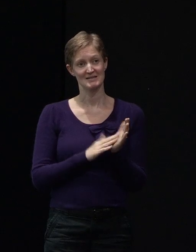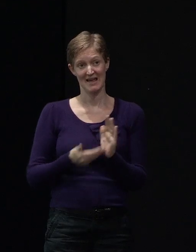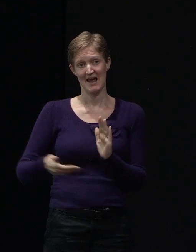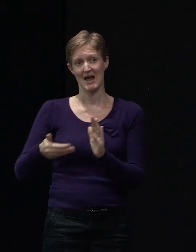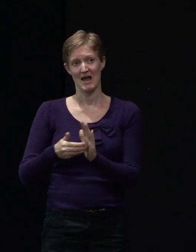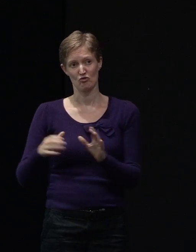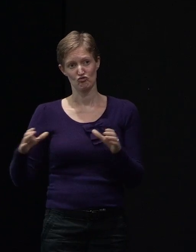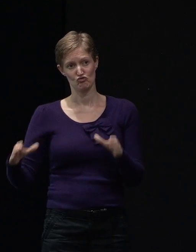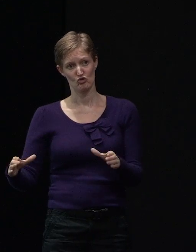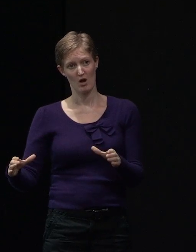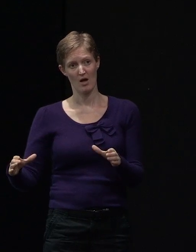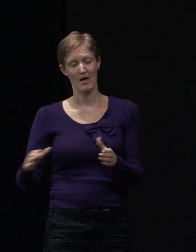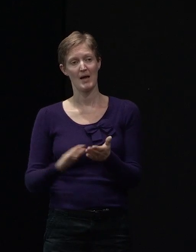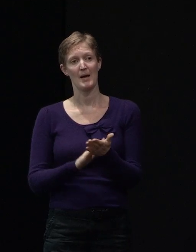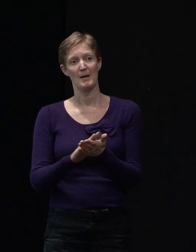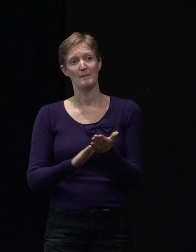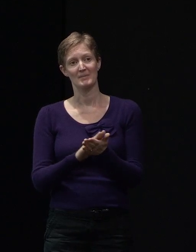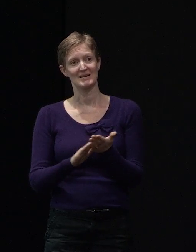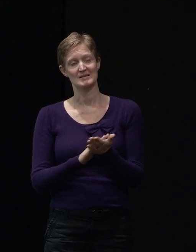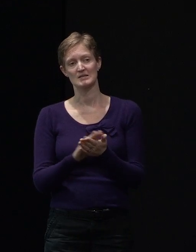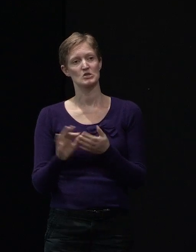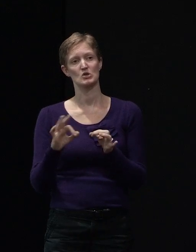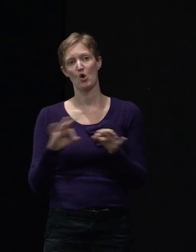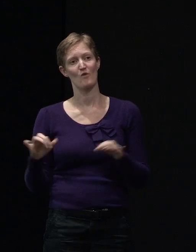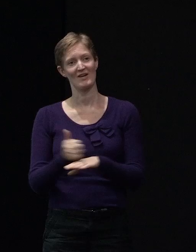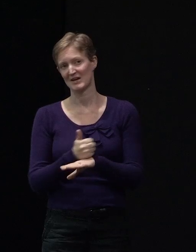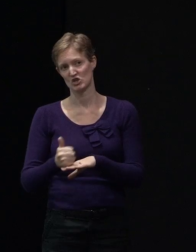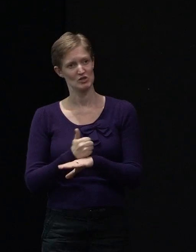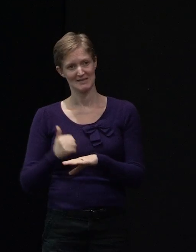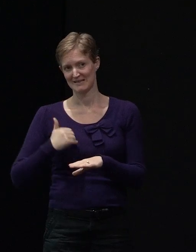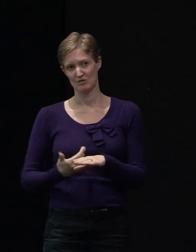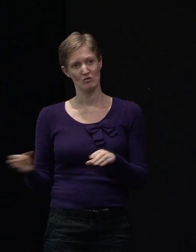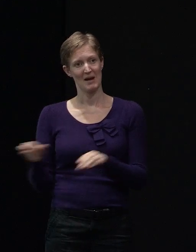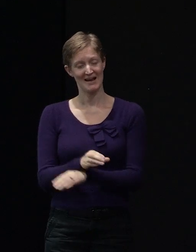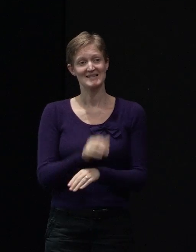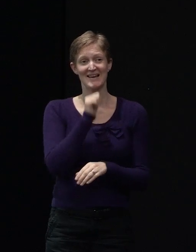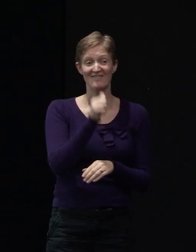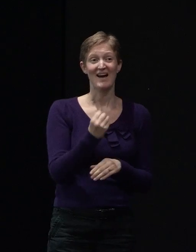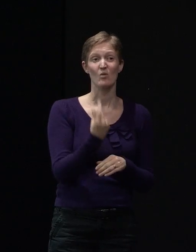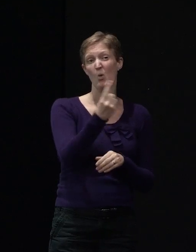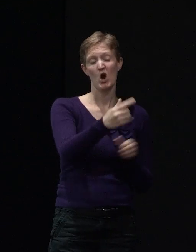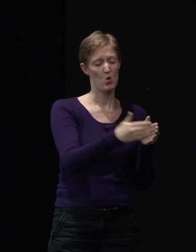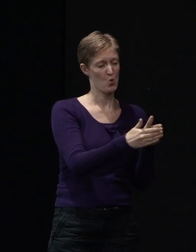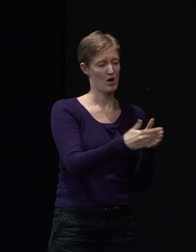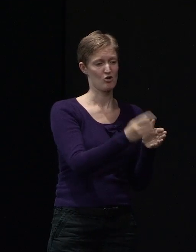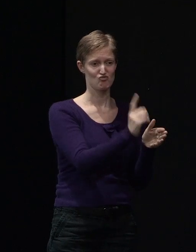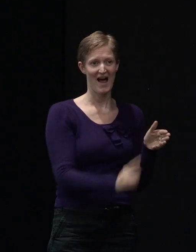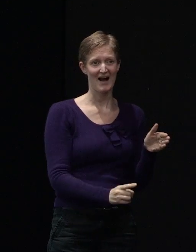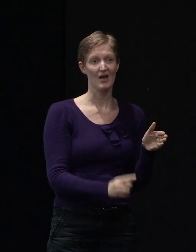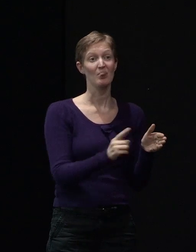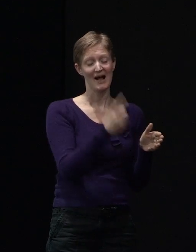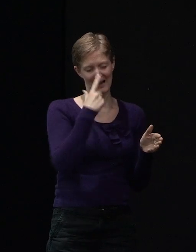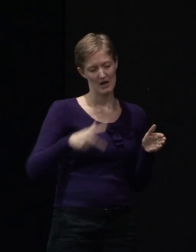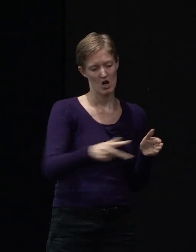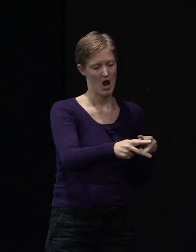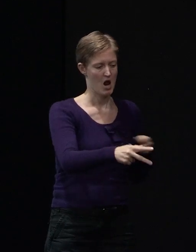that perimeter foundation needs to be replaced. If you've only got major cracking in one corner, then that corner can be cut out and